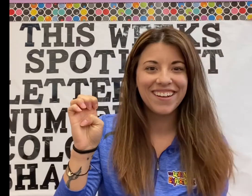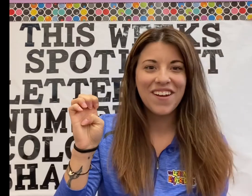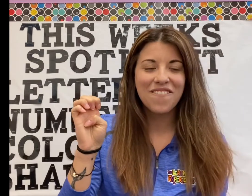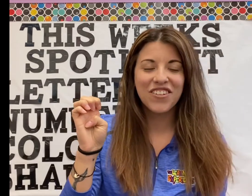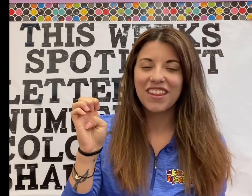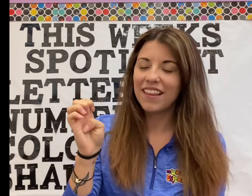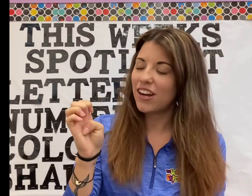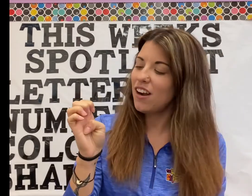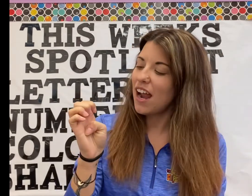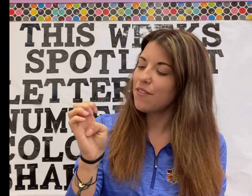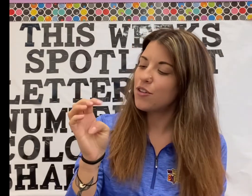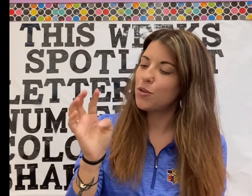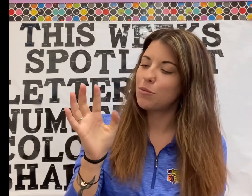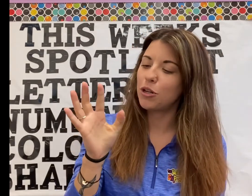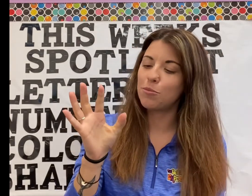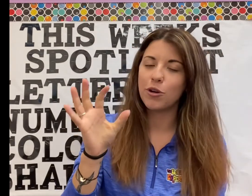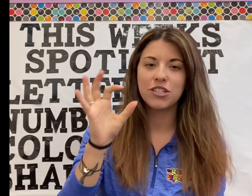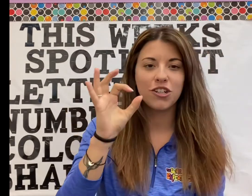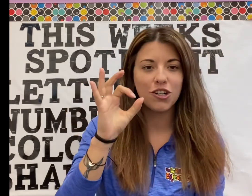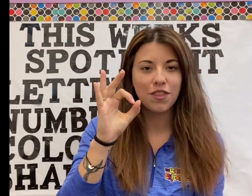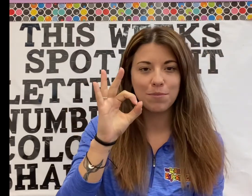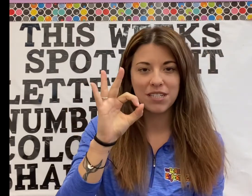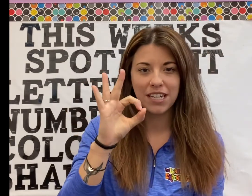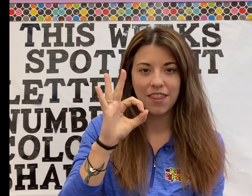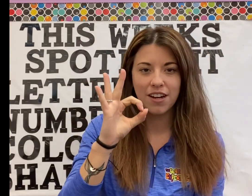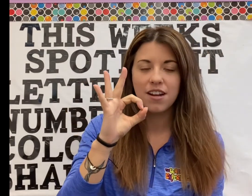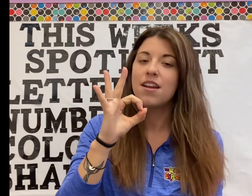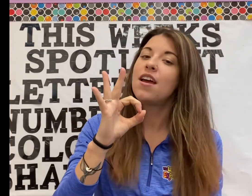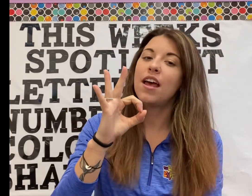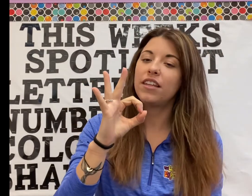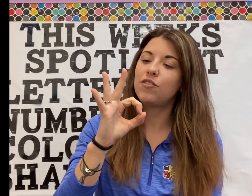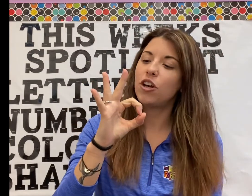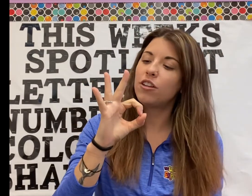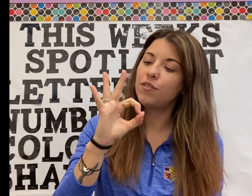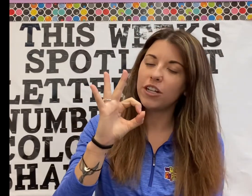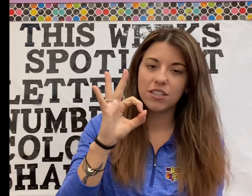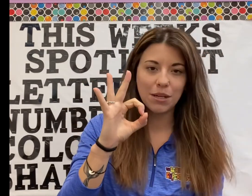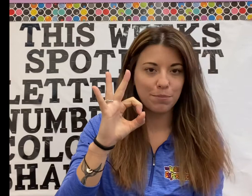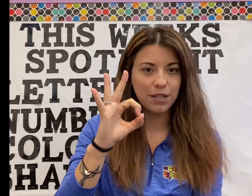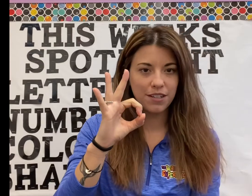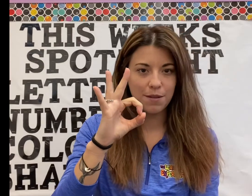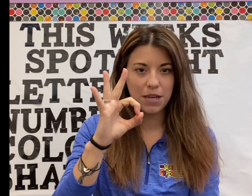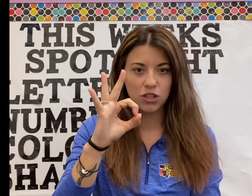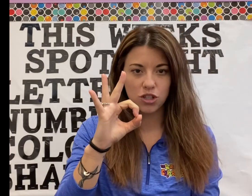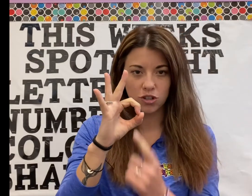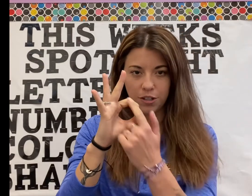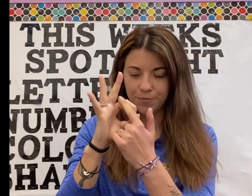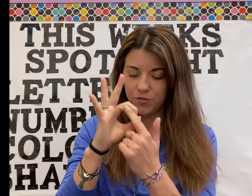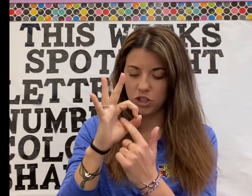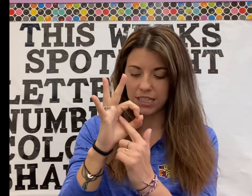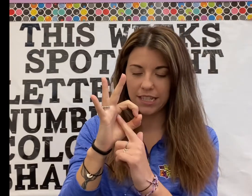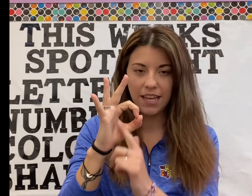For the letter F, you want to bring your pointer and your thumb together and leave your other fingers up and make a circle just like that.